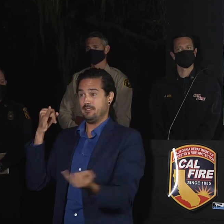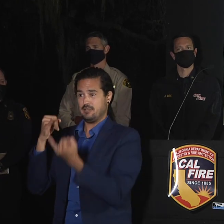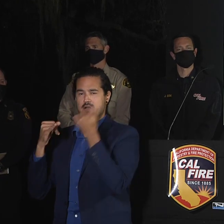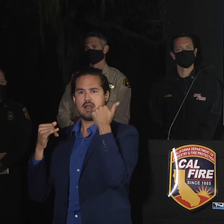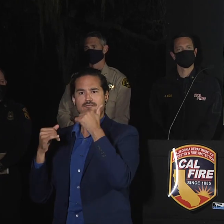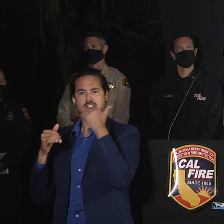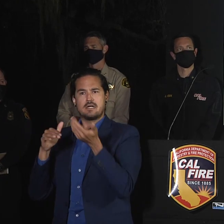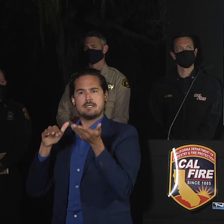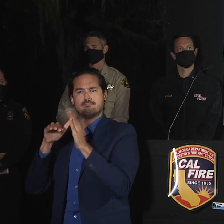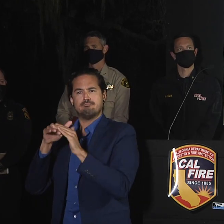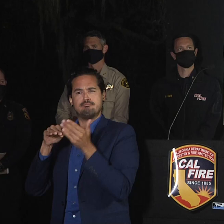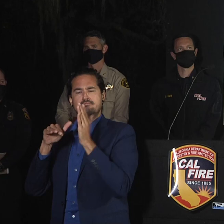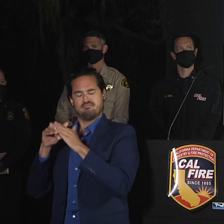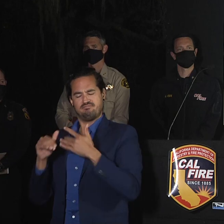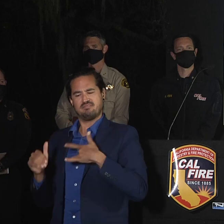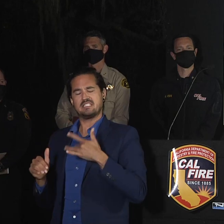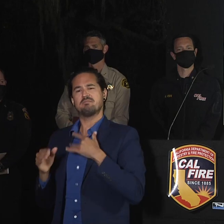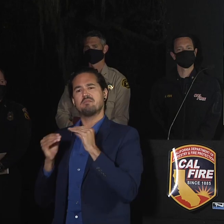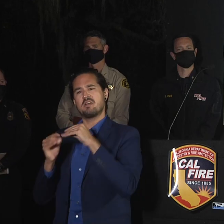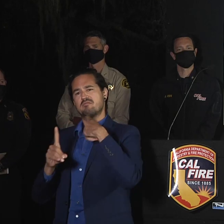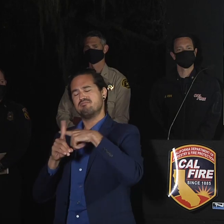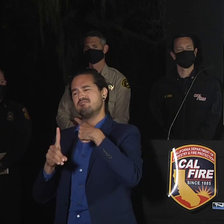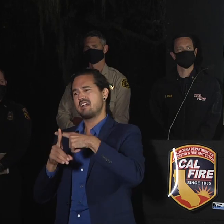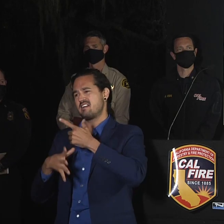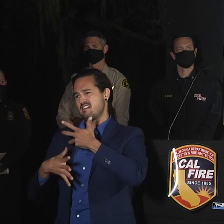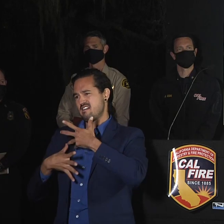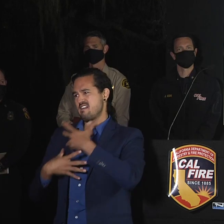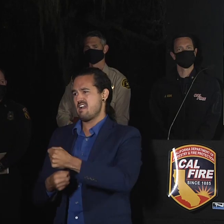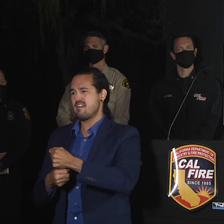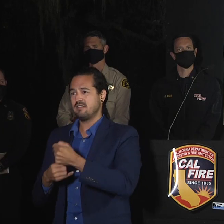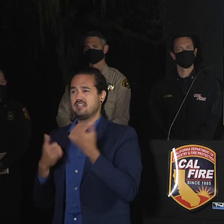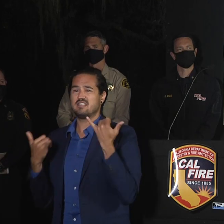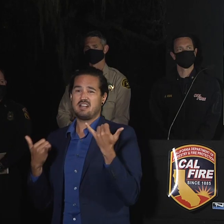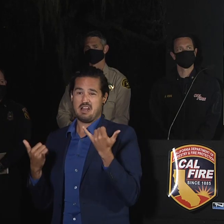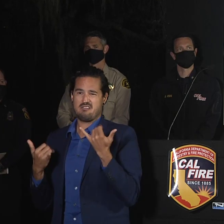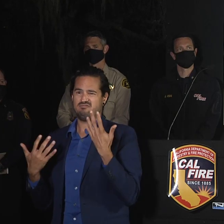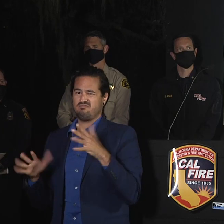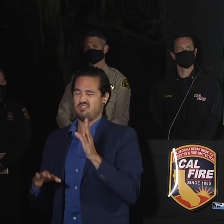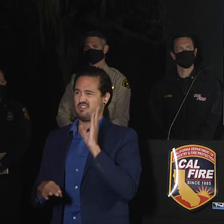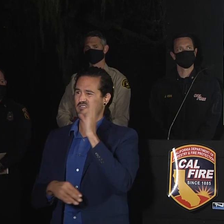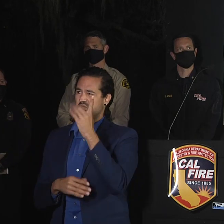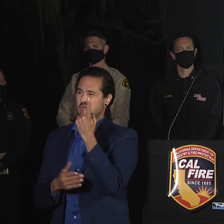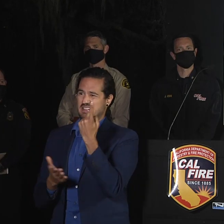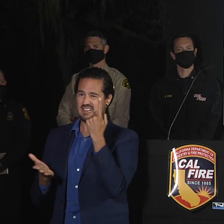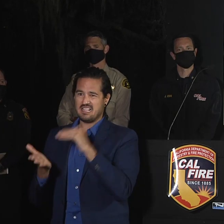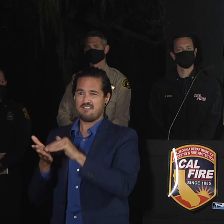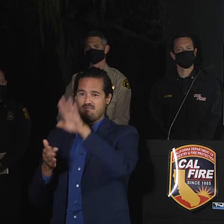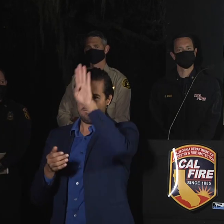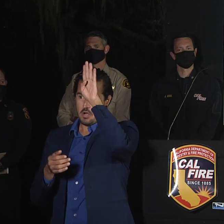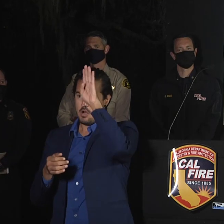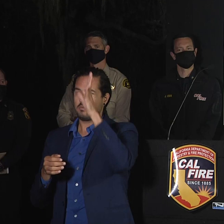Today we're going to have over a thousand firefighters out on that line working diligently to gain perimeter control.